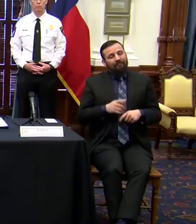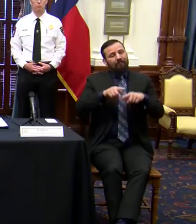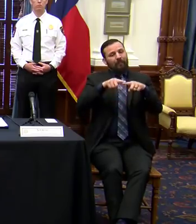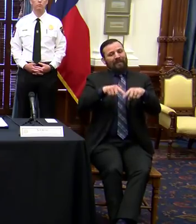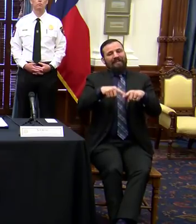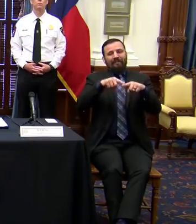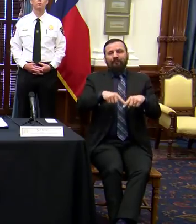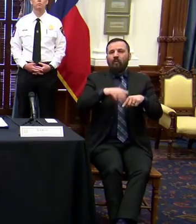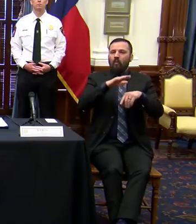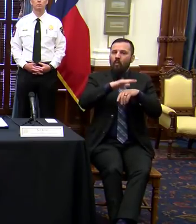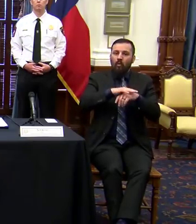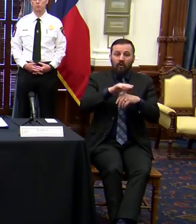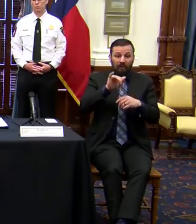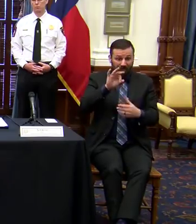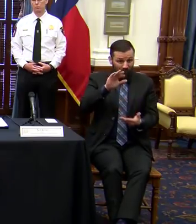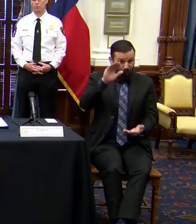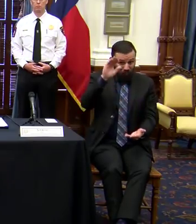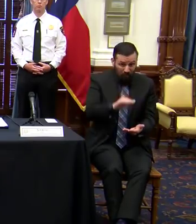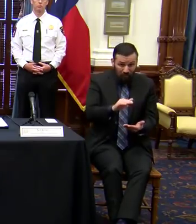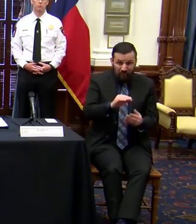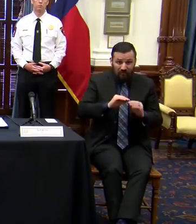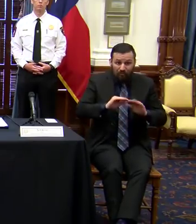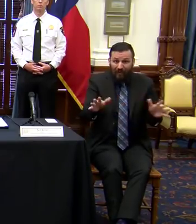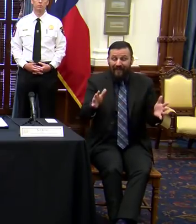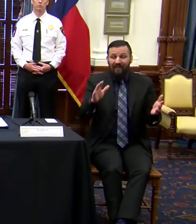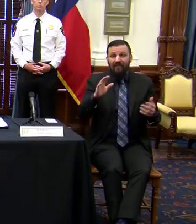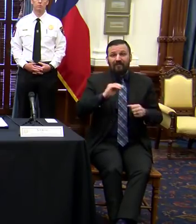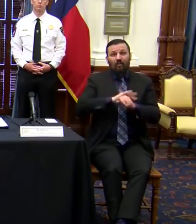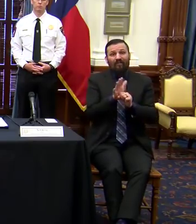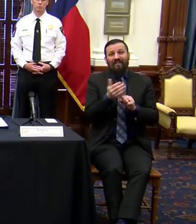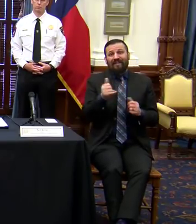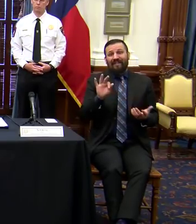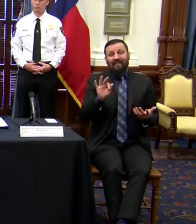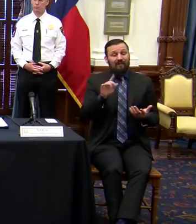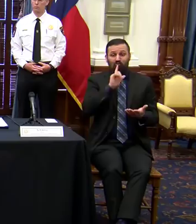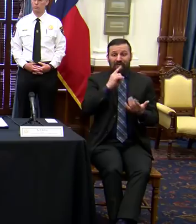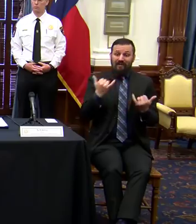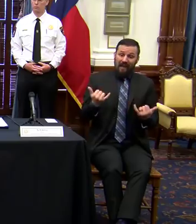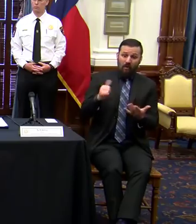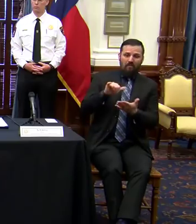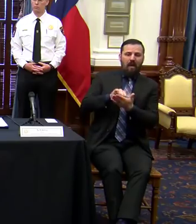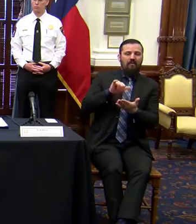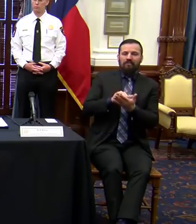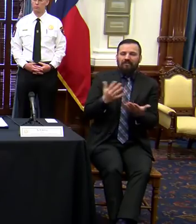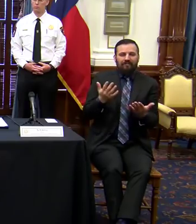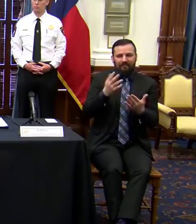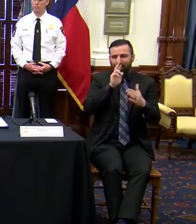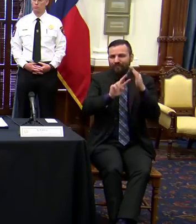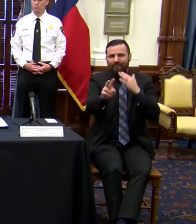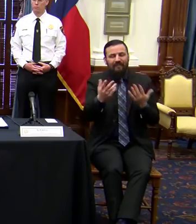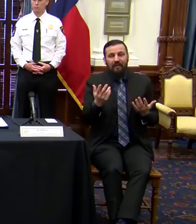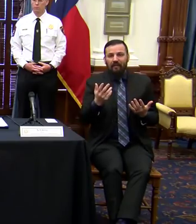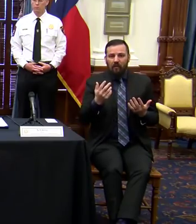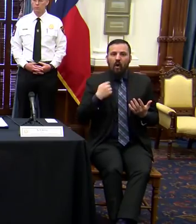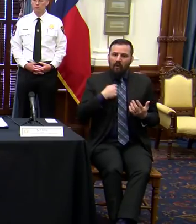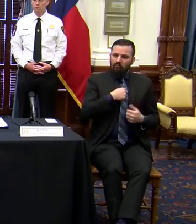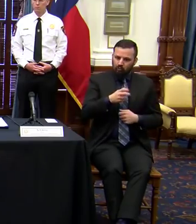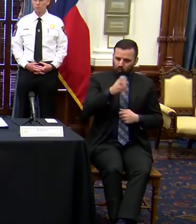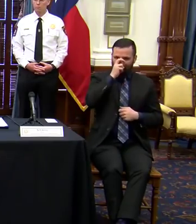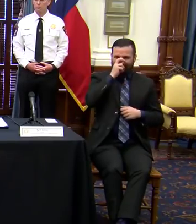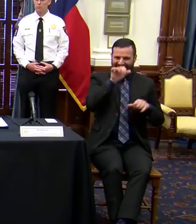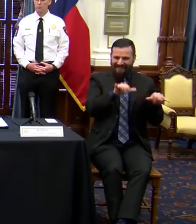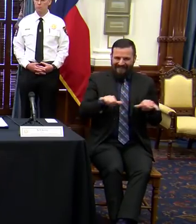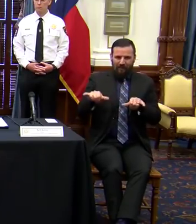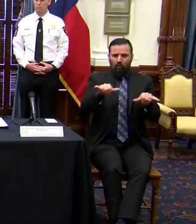whether or not there is any reduction in the spread of COVID-19. It's impossible to tell right now because our stricter standards are